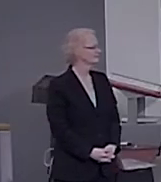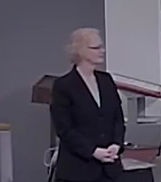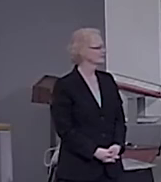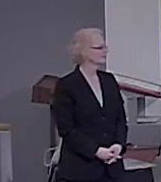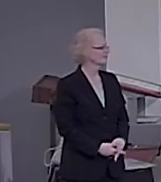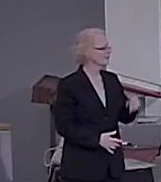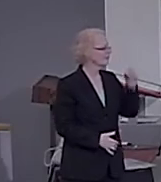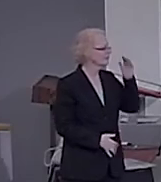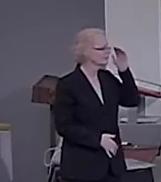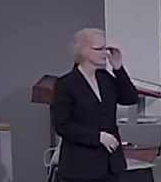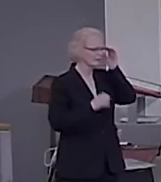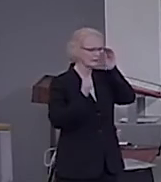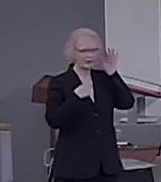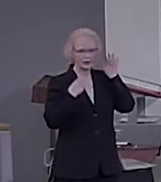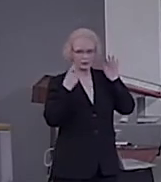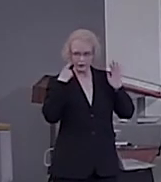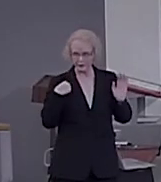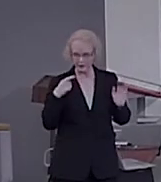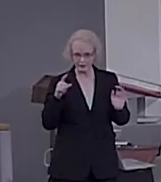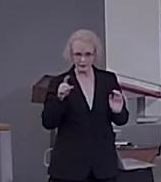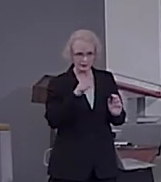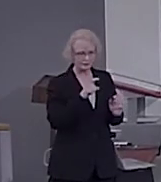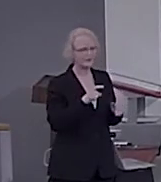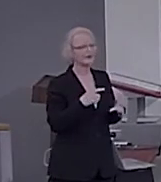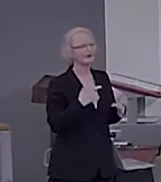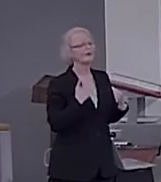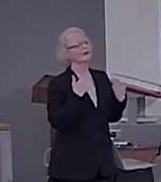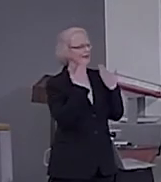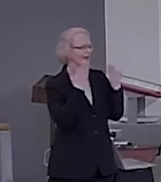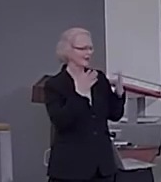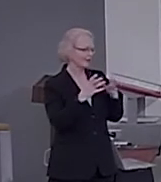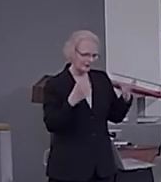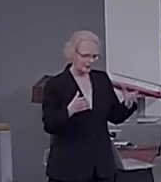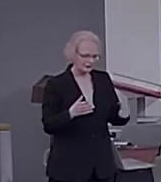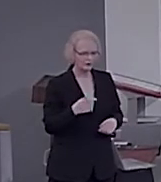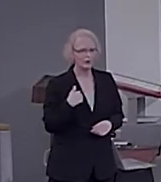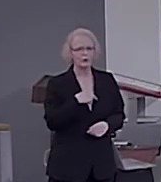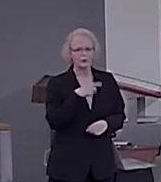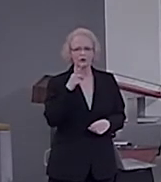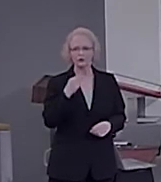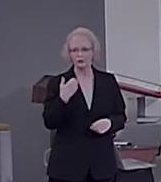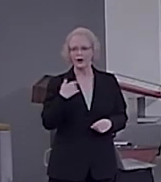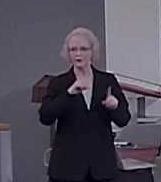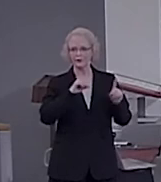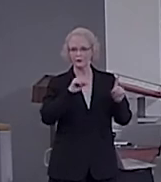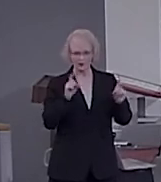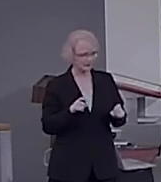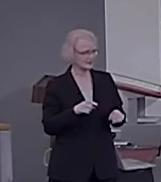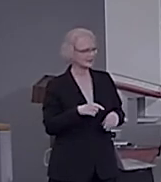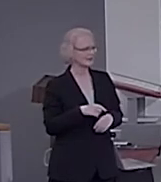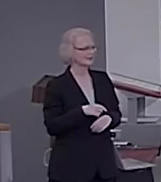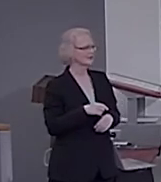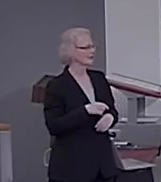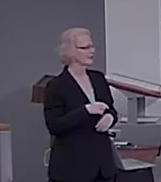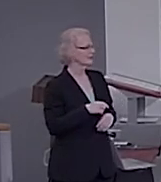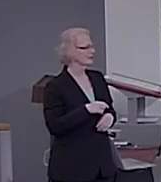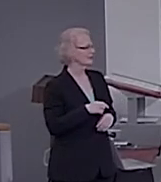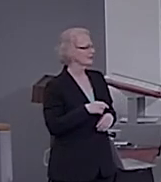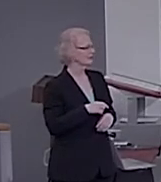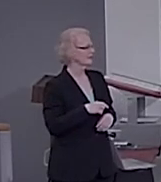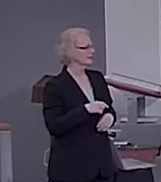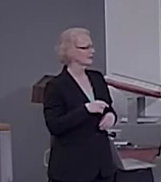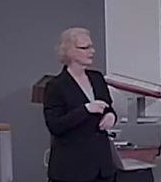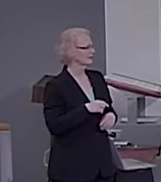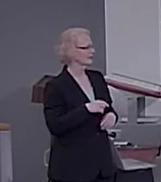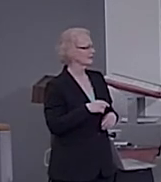Okay. Can you hear me? Yeah. So, thank you very much. We do have questions. I'm just giving a little bit of a